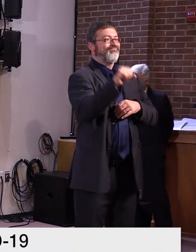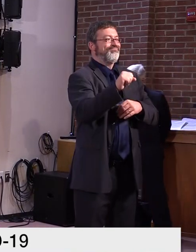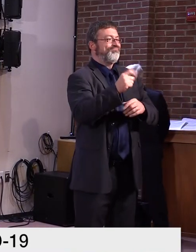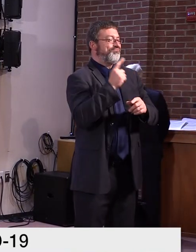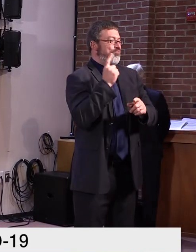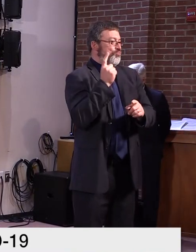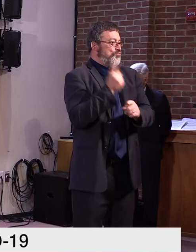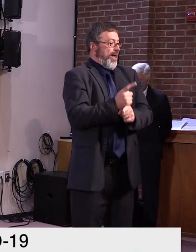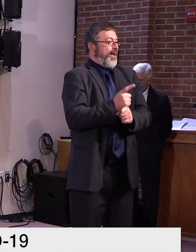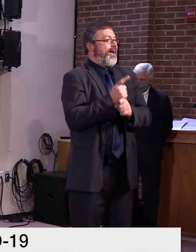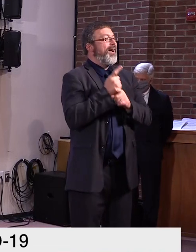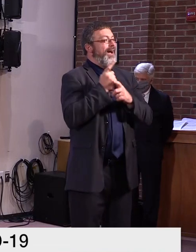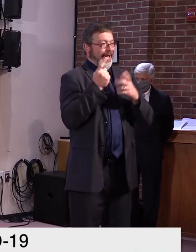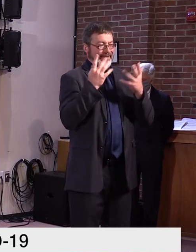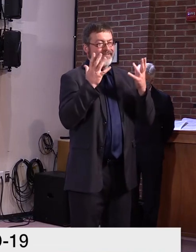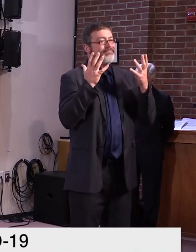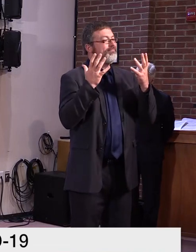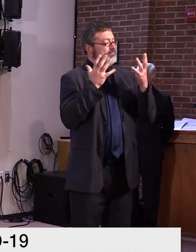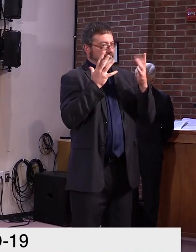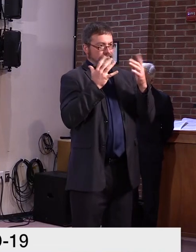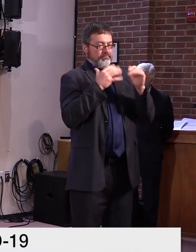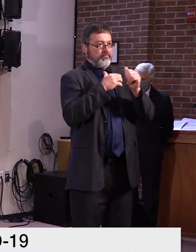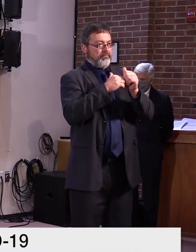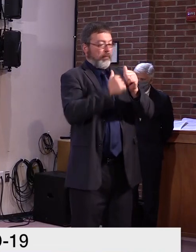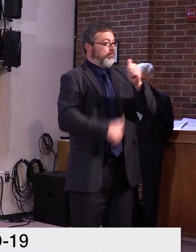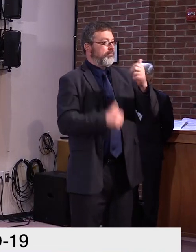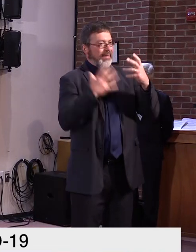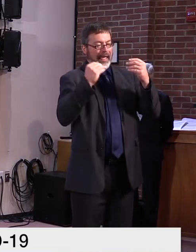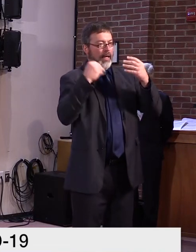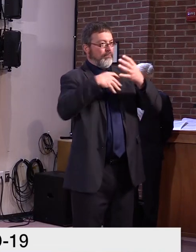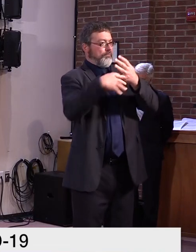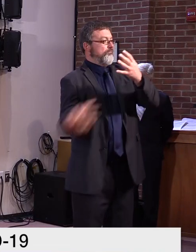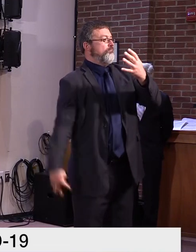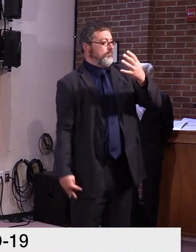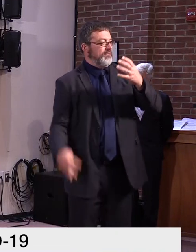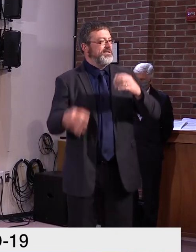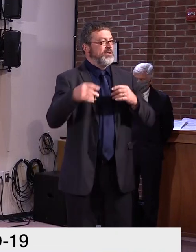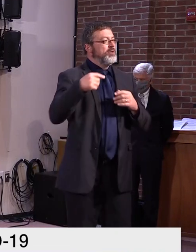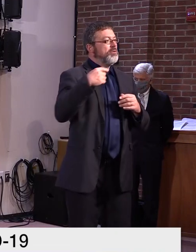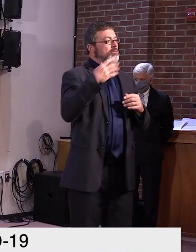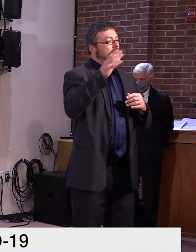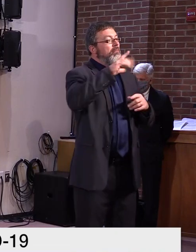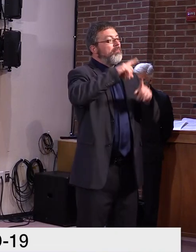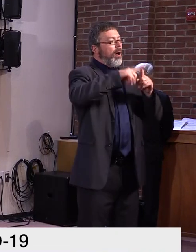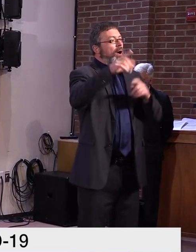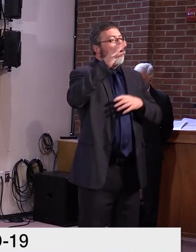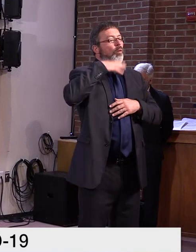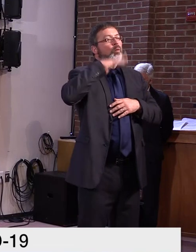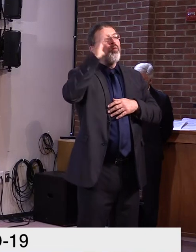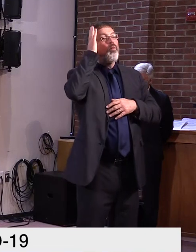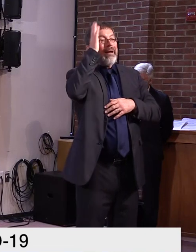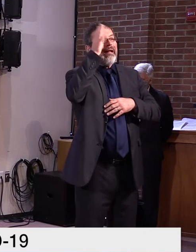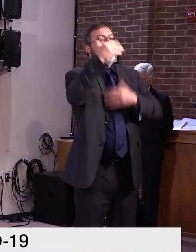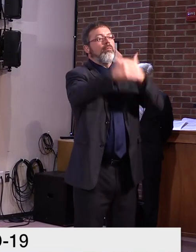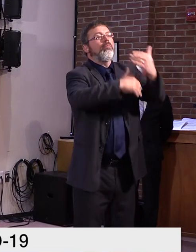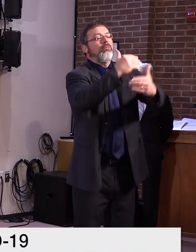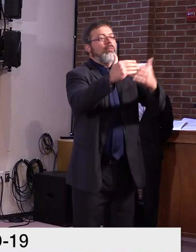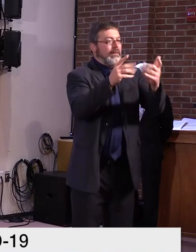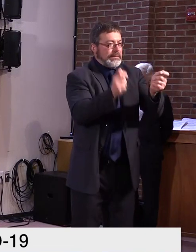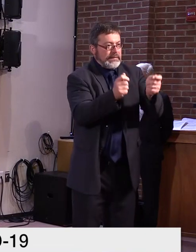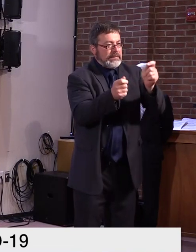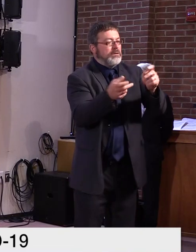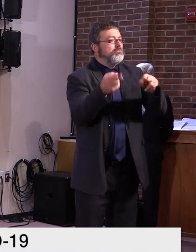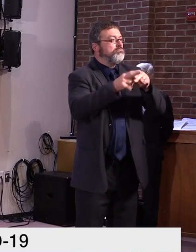Uh, districts also have other opportunities and other systems they can do. So, uh, I think, I think districts will be in a pretty good place in terms of resources.